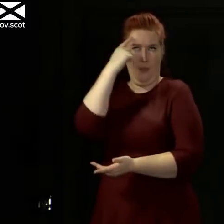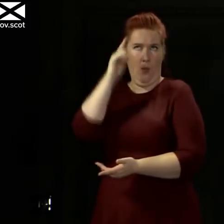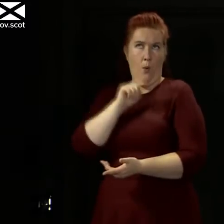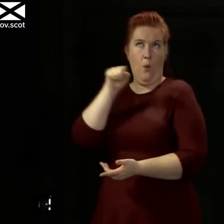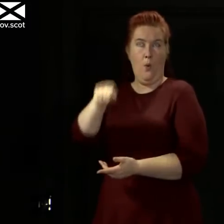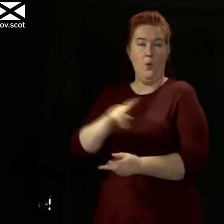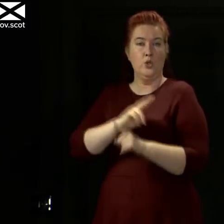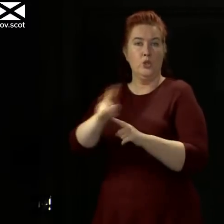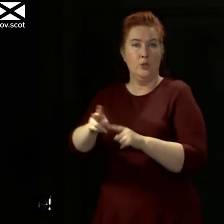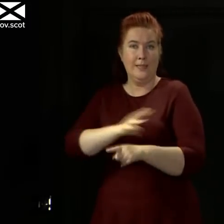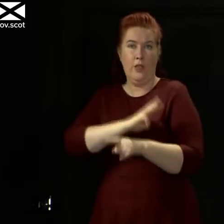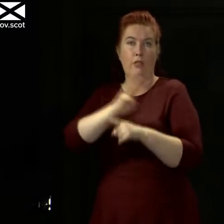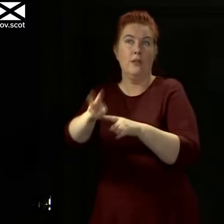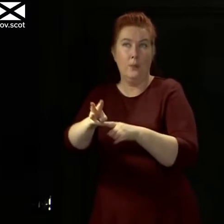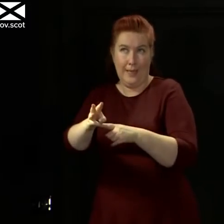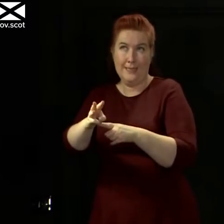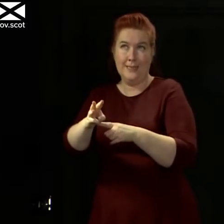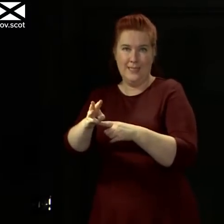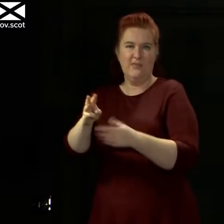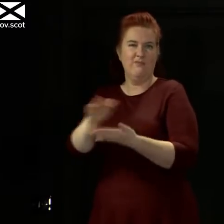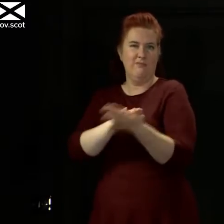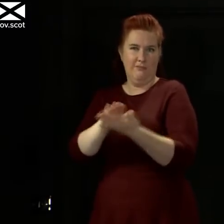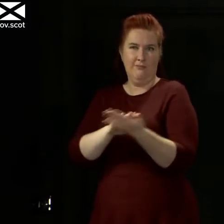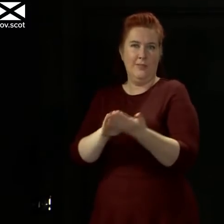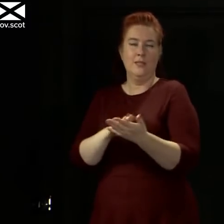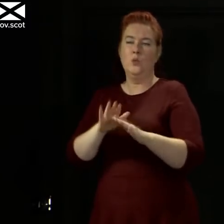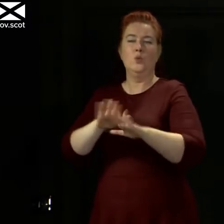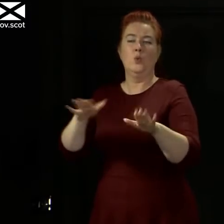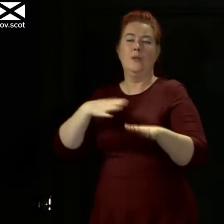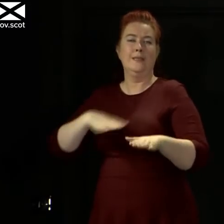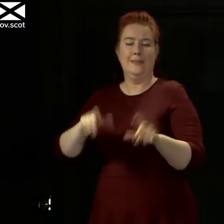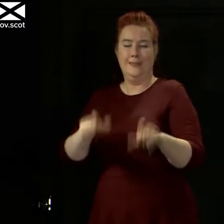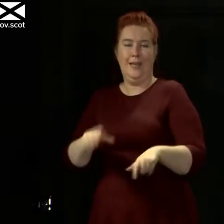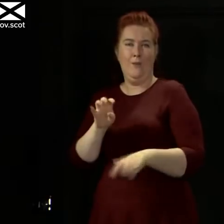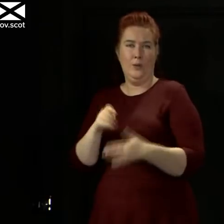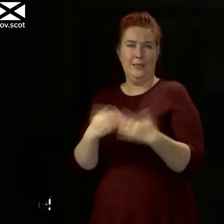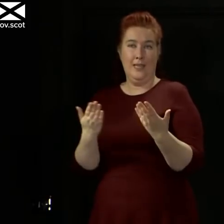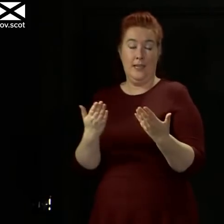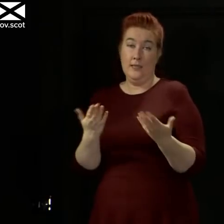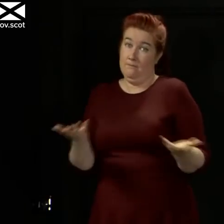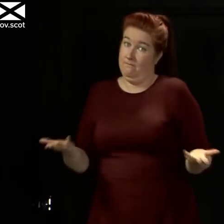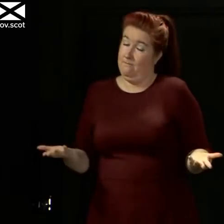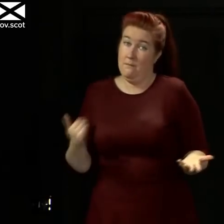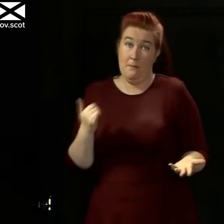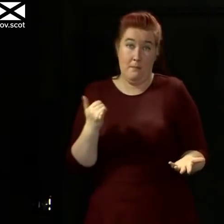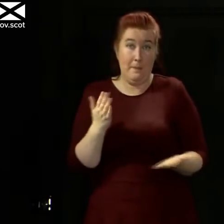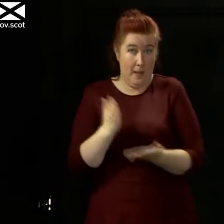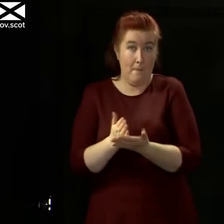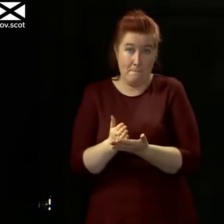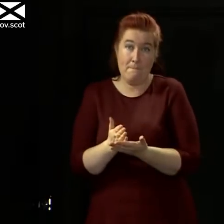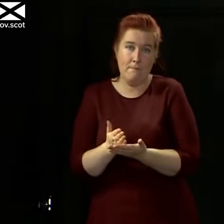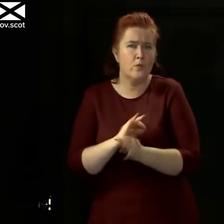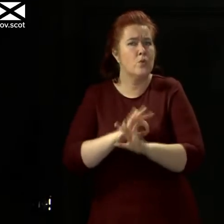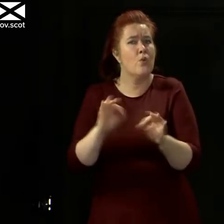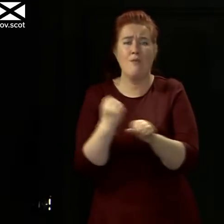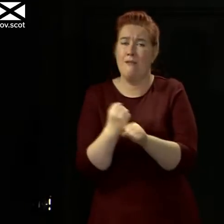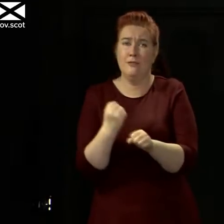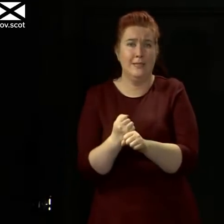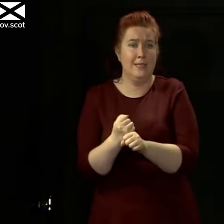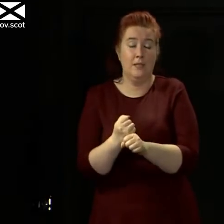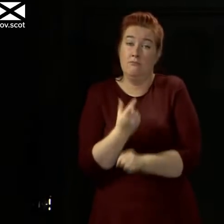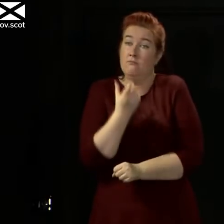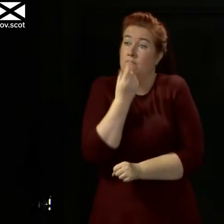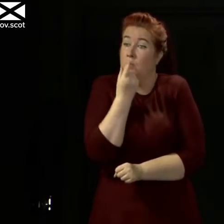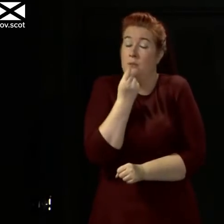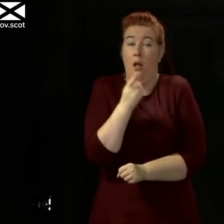two weeks' time or three weeks' time, the quarantine arrangements might not apply, there's no guarantee of that. And there's no guarantee that the